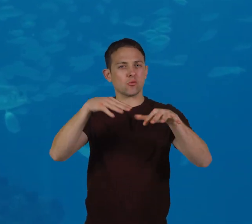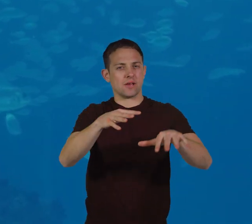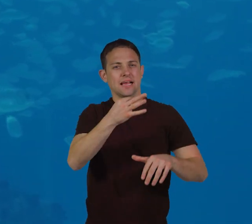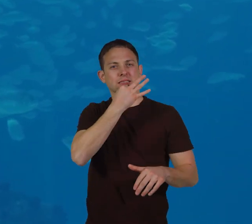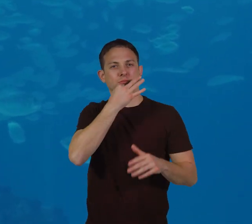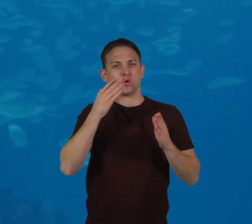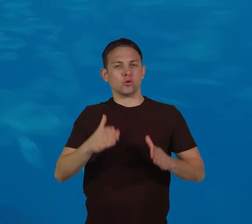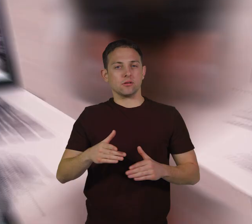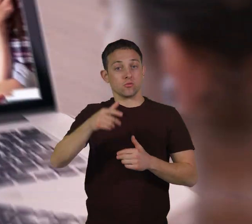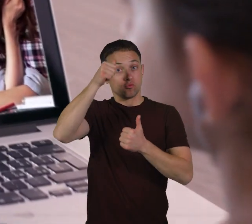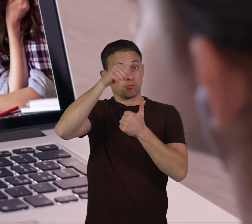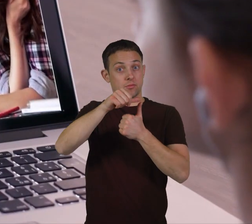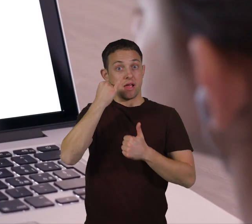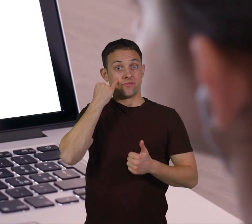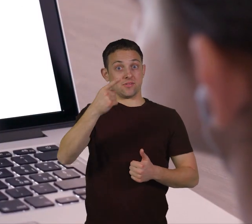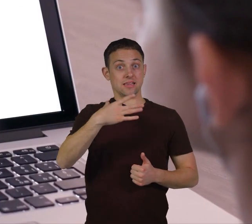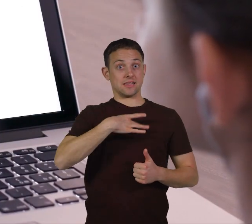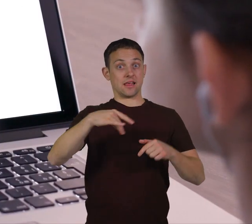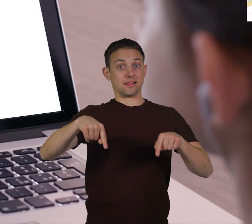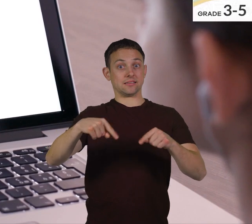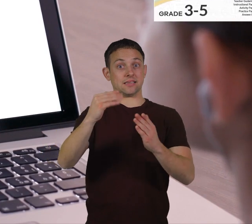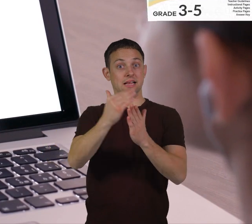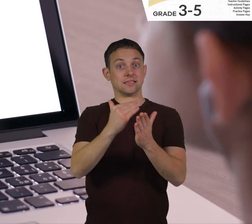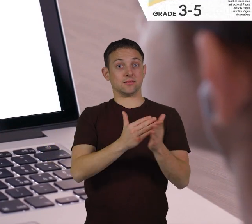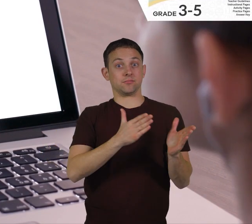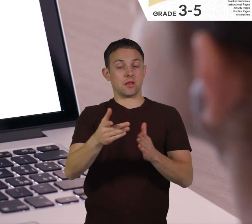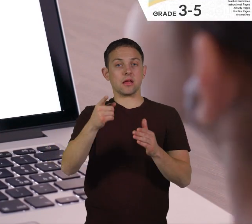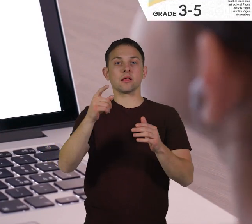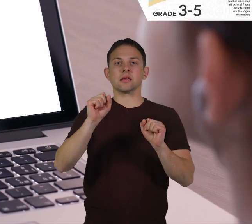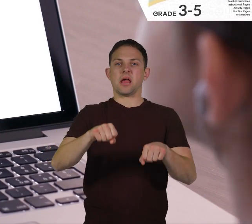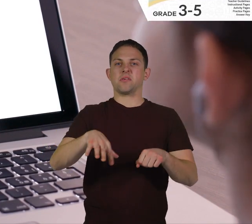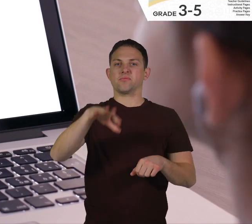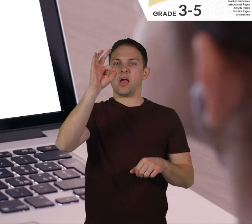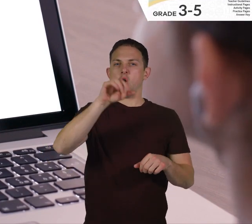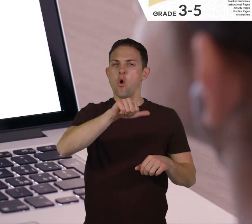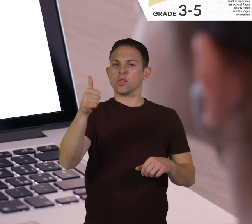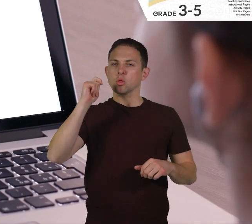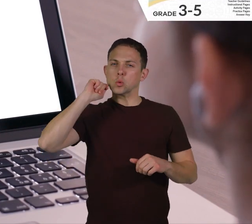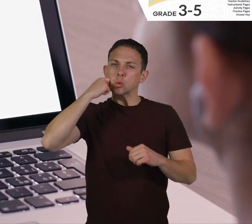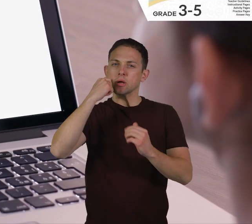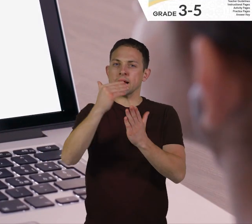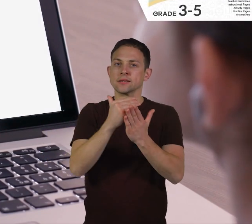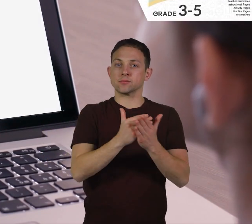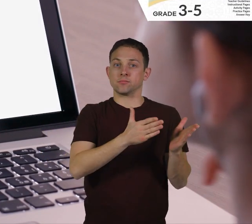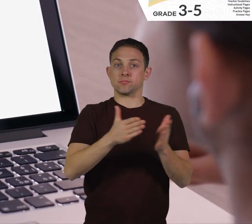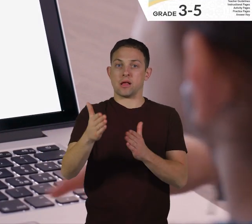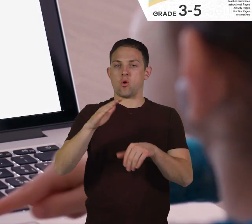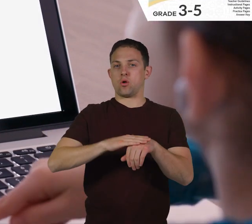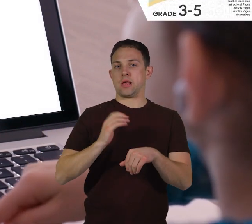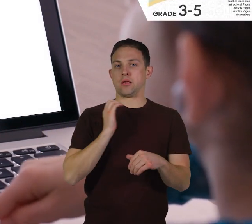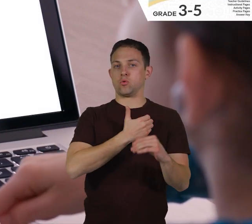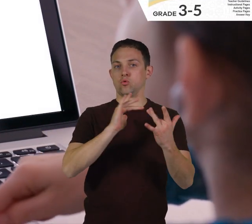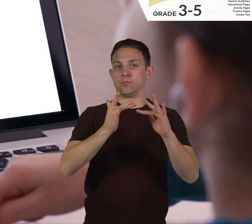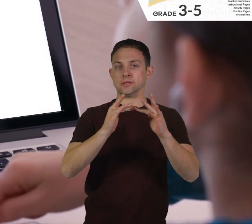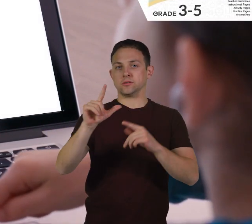Remember, if you like this lesson plan, you can find it and other cool lesson plans on our website, learnbright